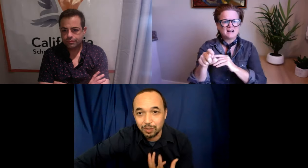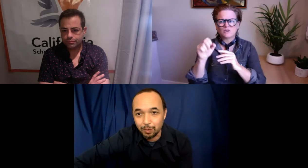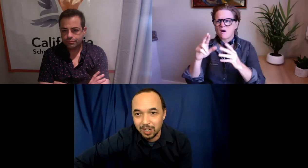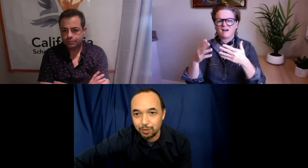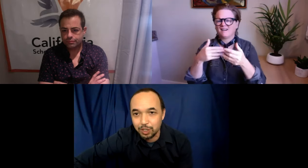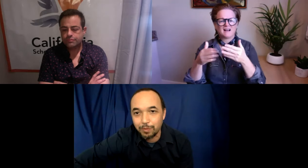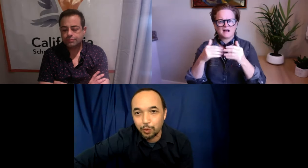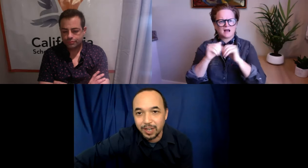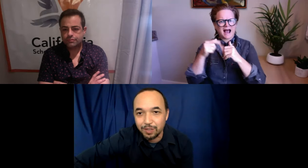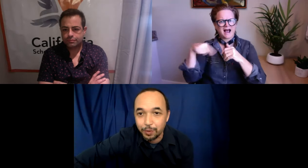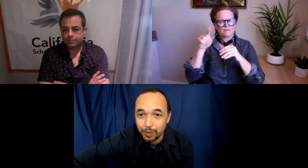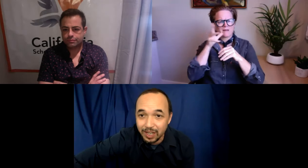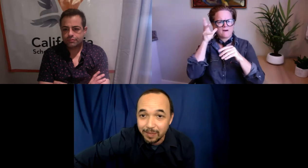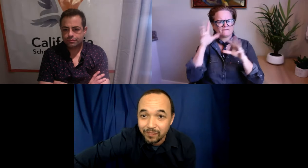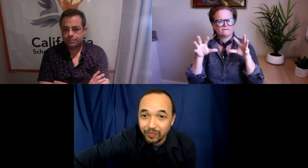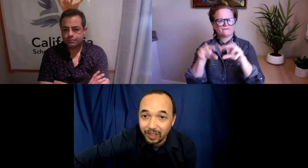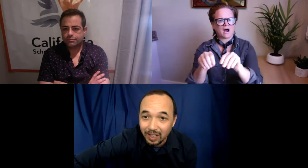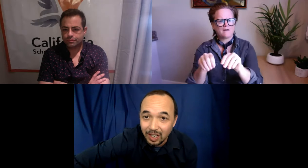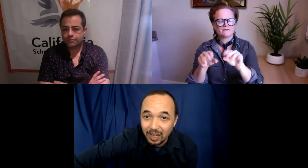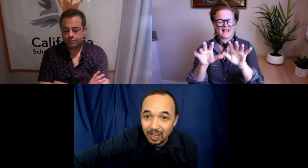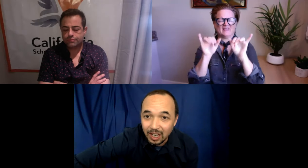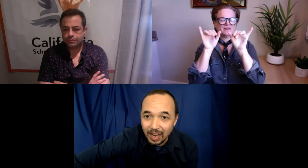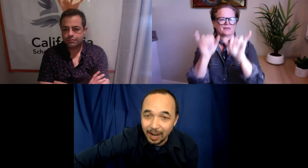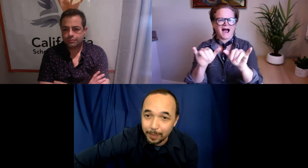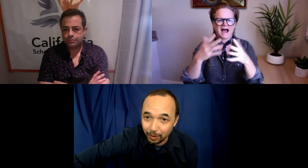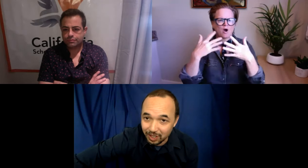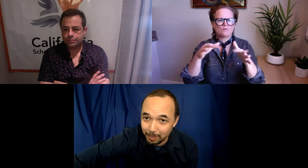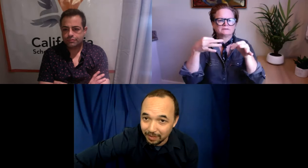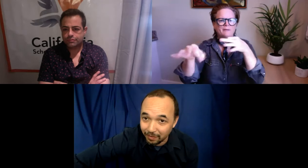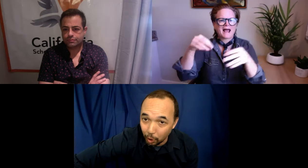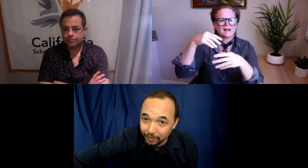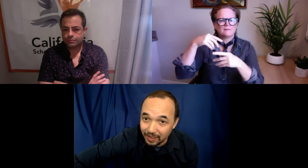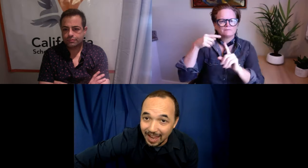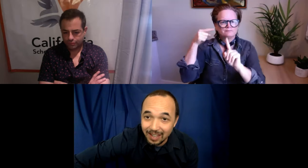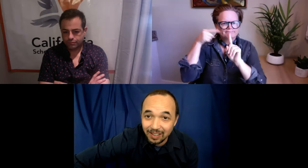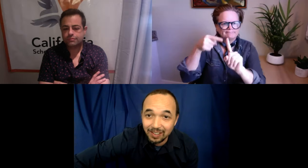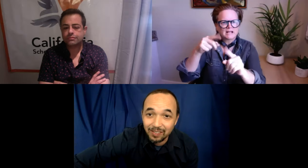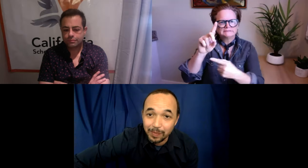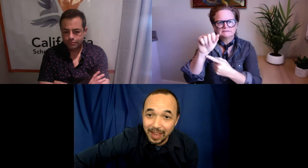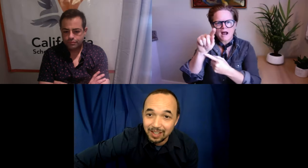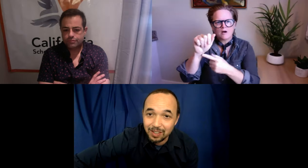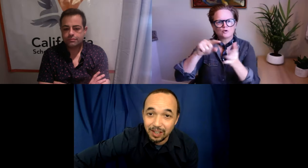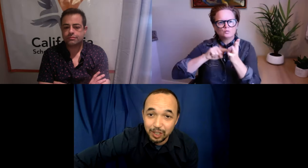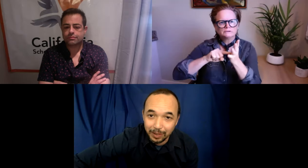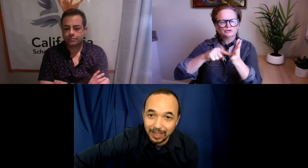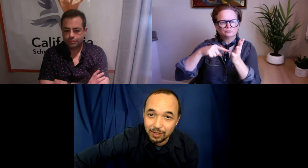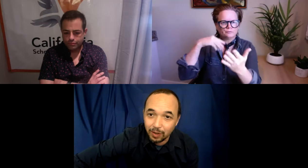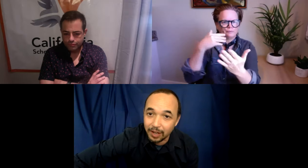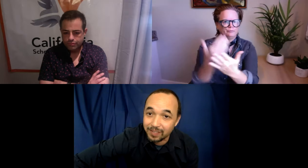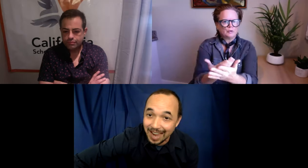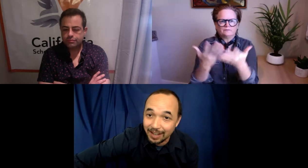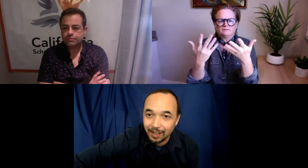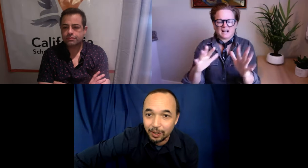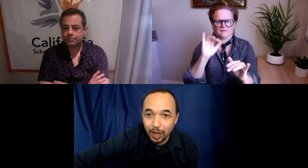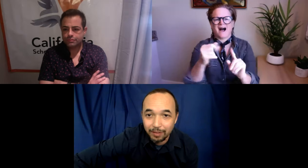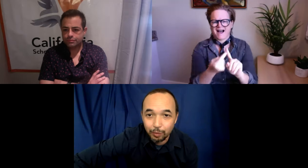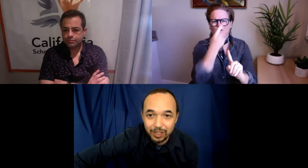age, language acquisition before the age of three, and how parents can be involved in that. And that explains a lot